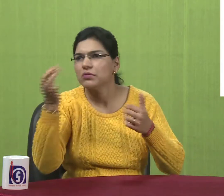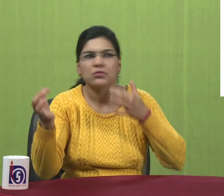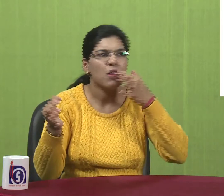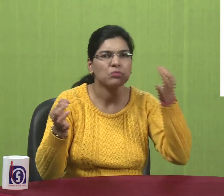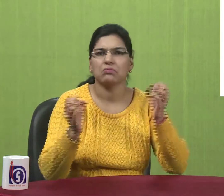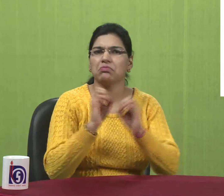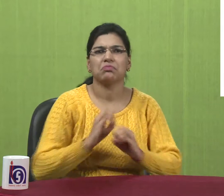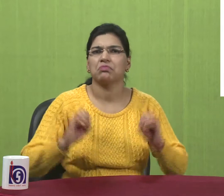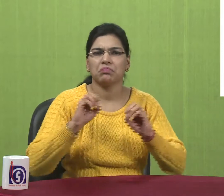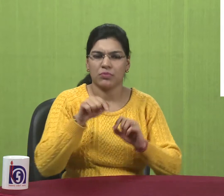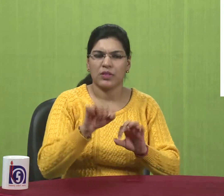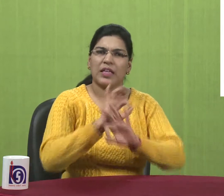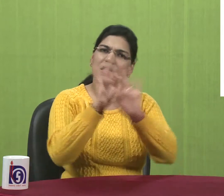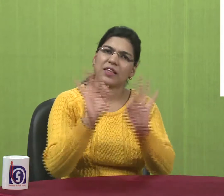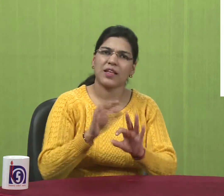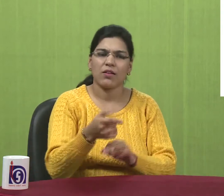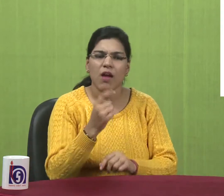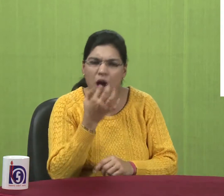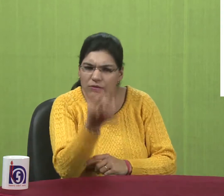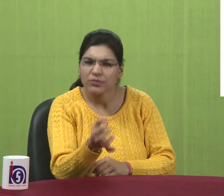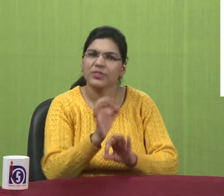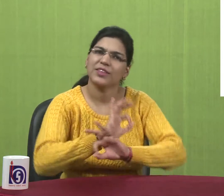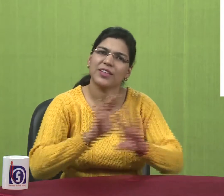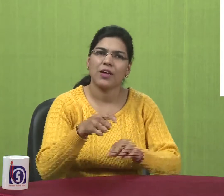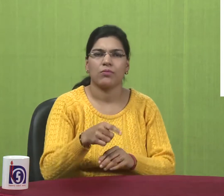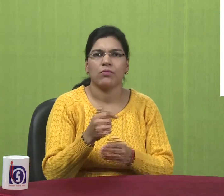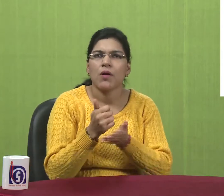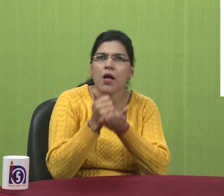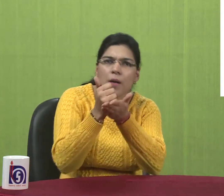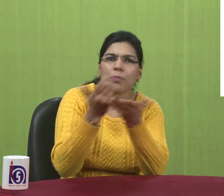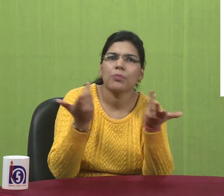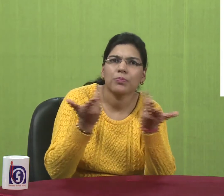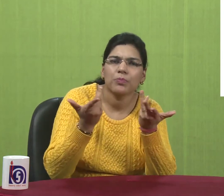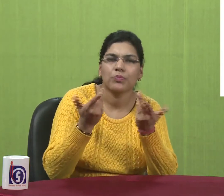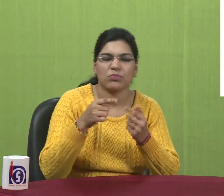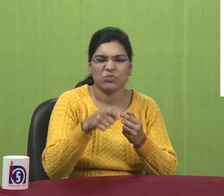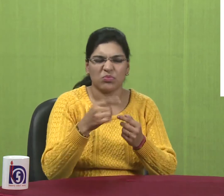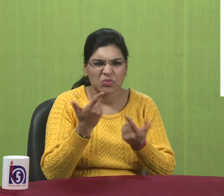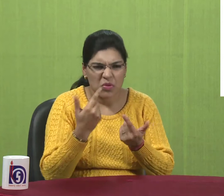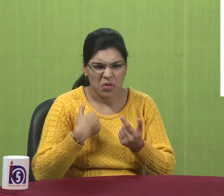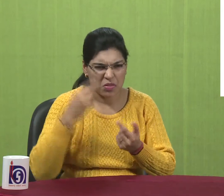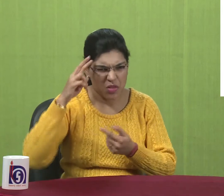center. Instead of asking other people you can ask for assistance from your computer.